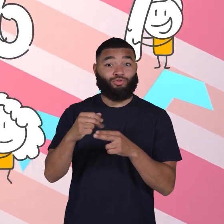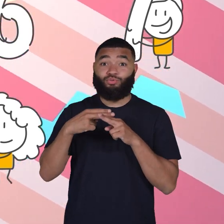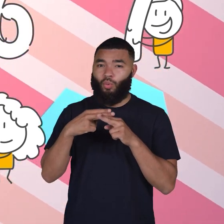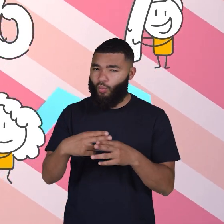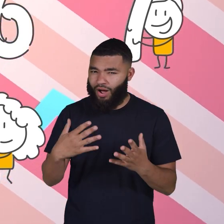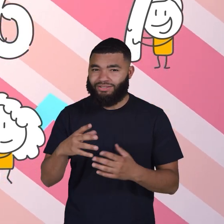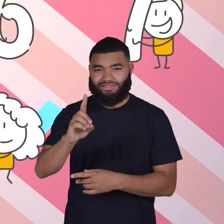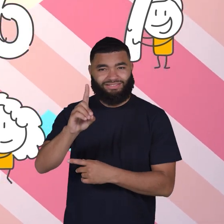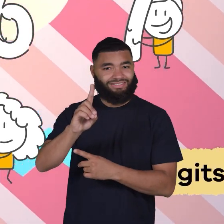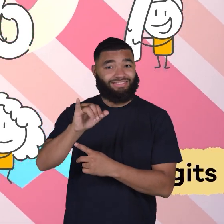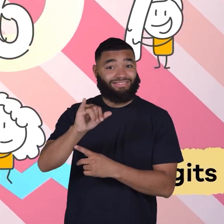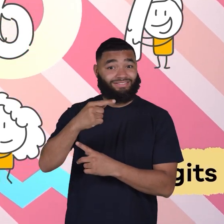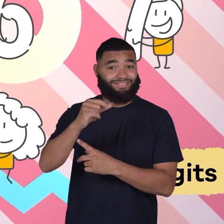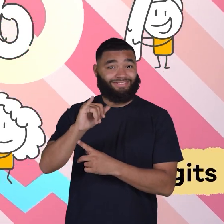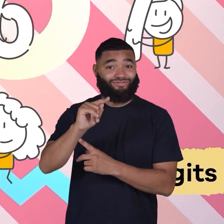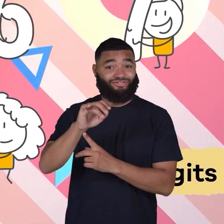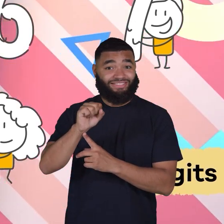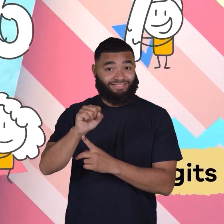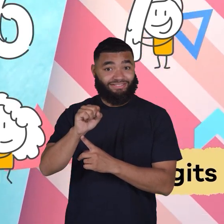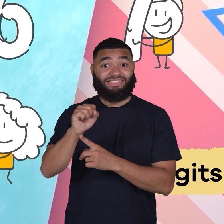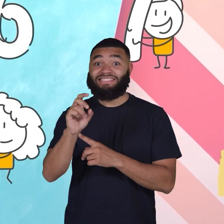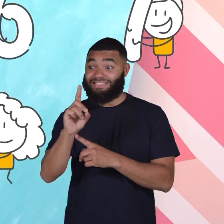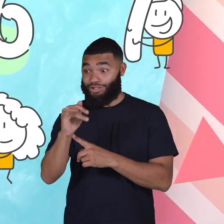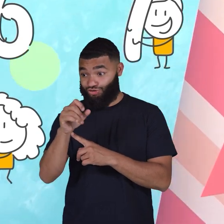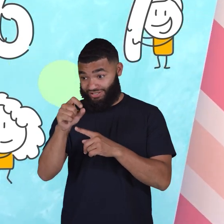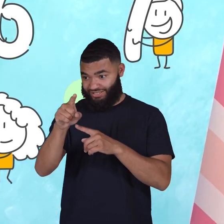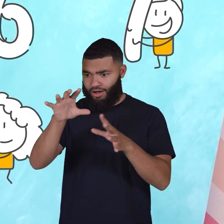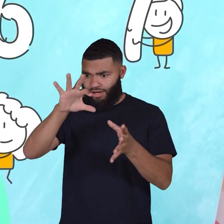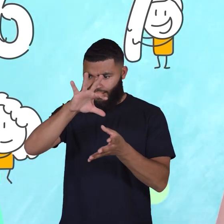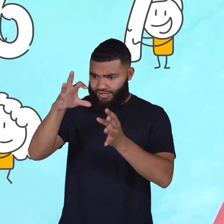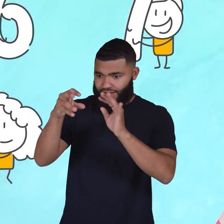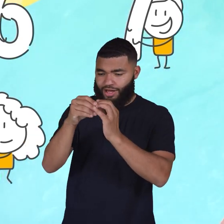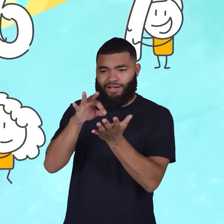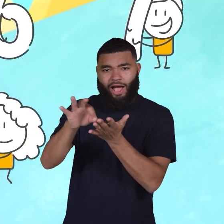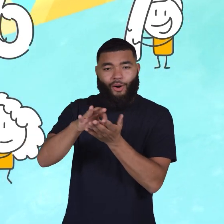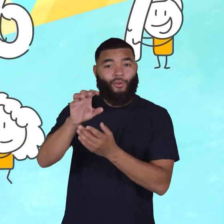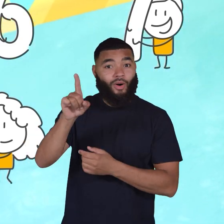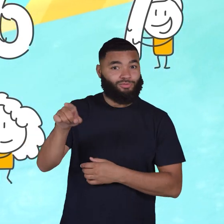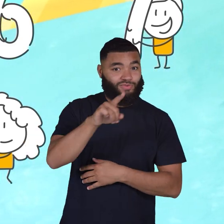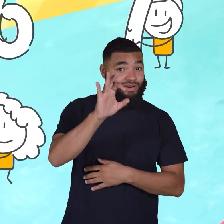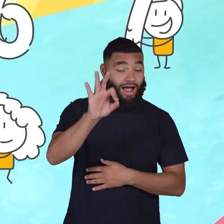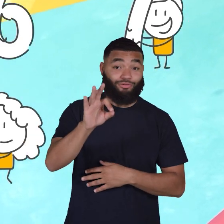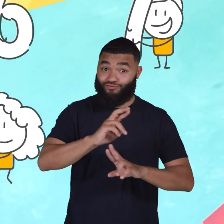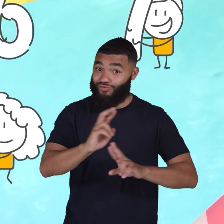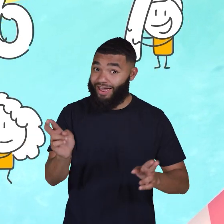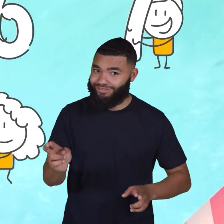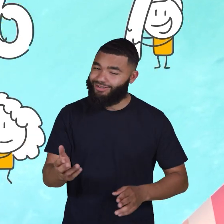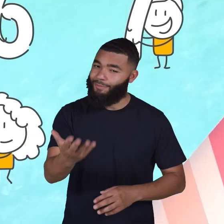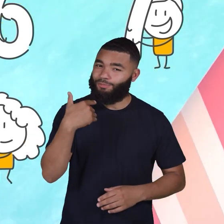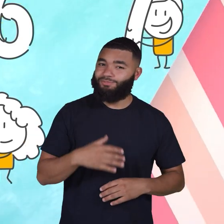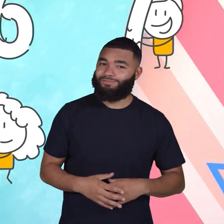of something called digits. Let's use these digits to count to nine together. Ready? Go.